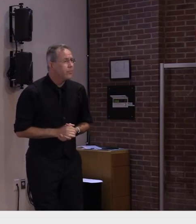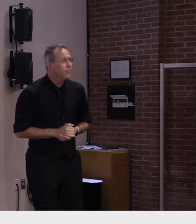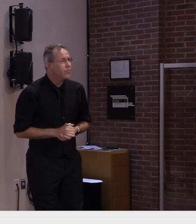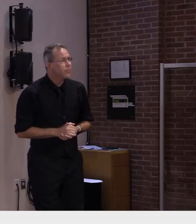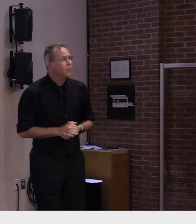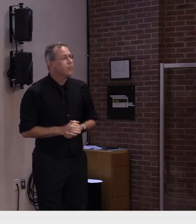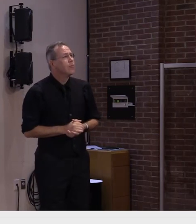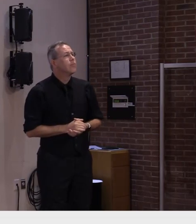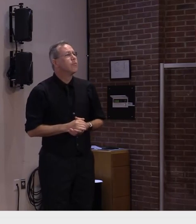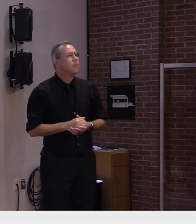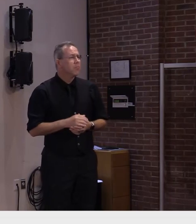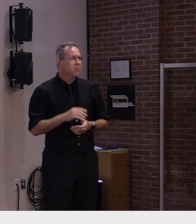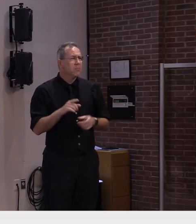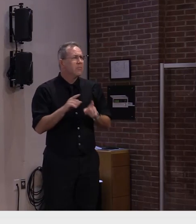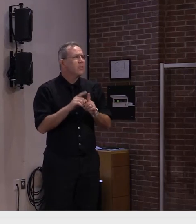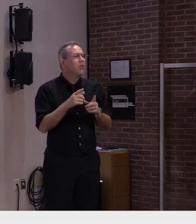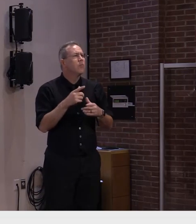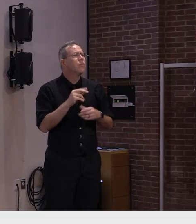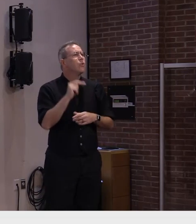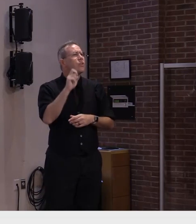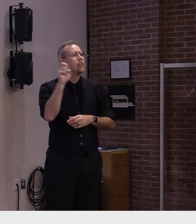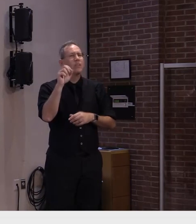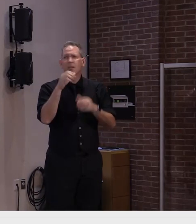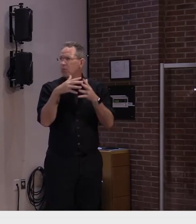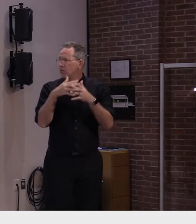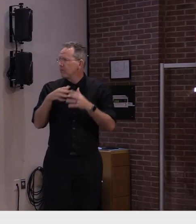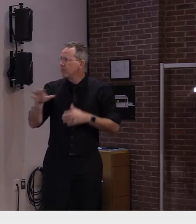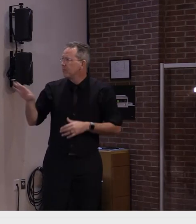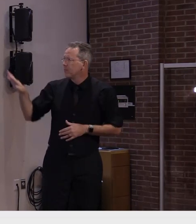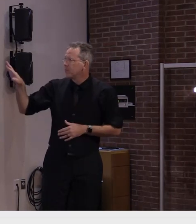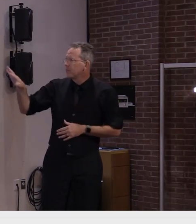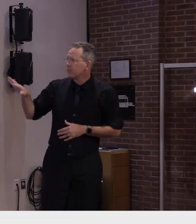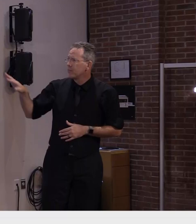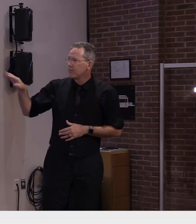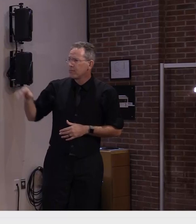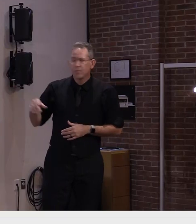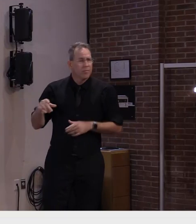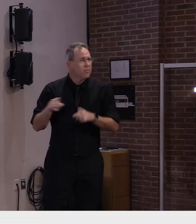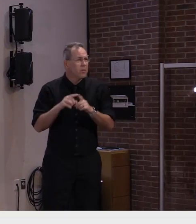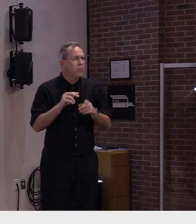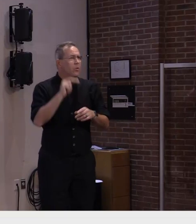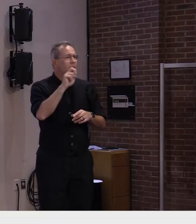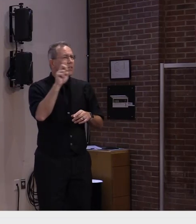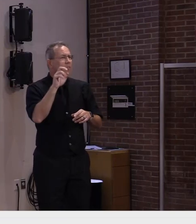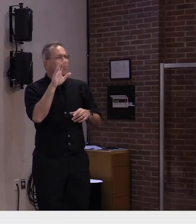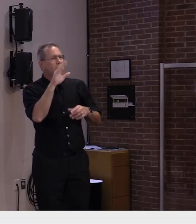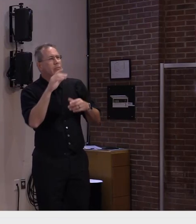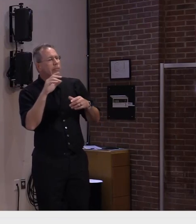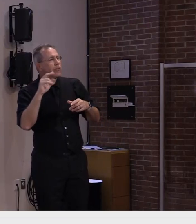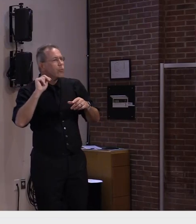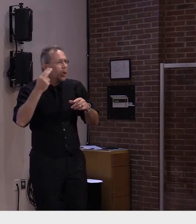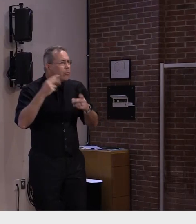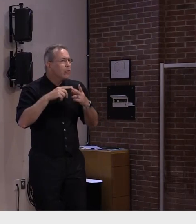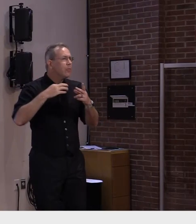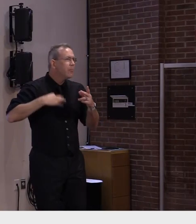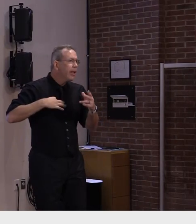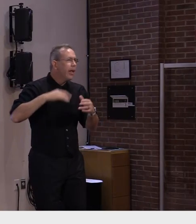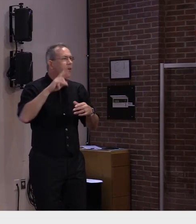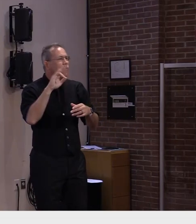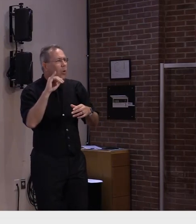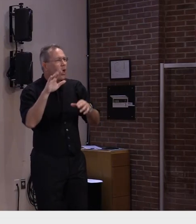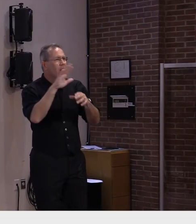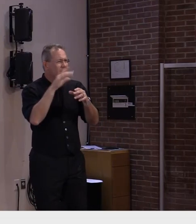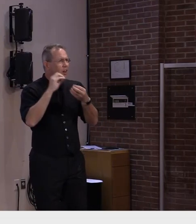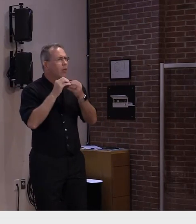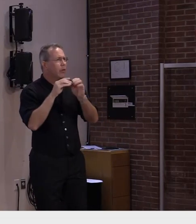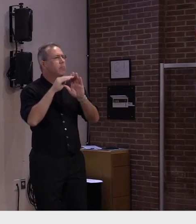at the cases in the northeast we see a similar trend where cases were rising more quickly and then more recently that growth rate has